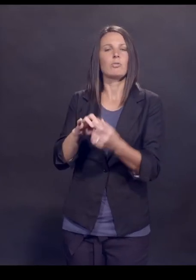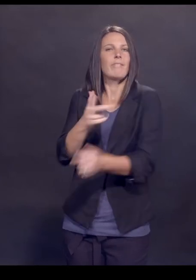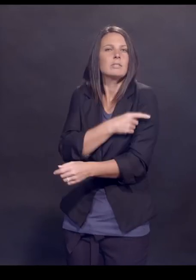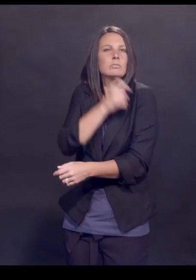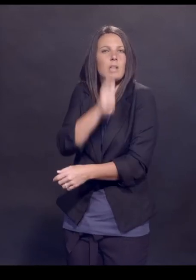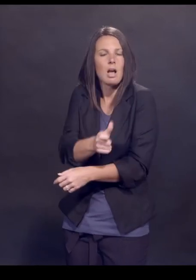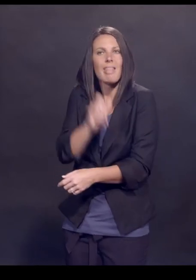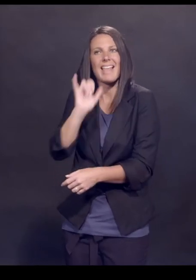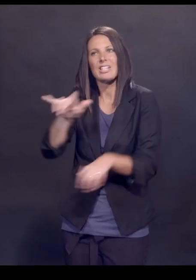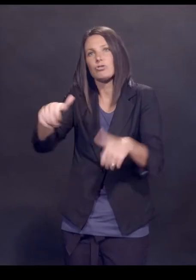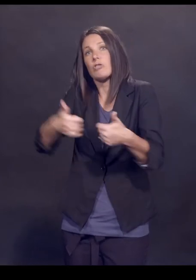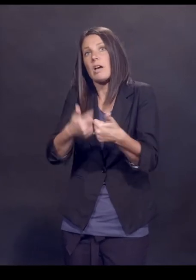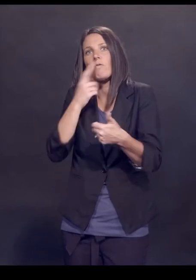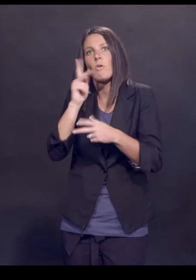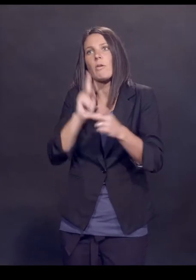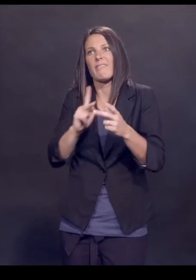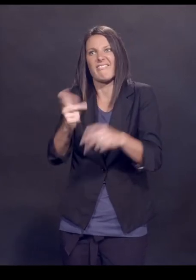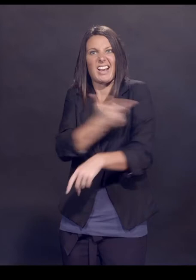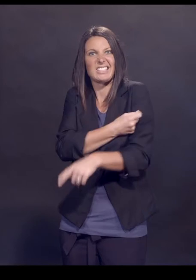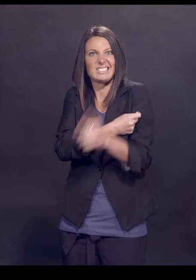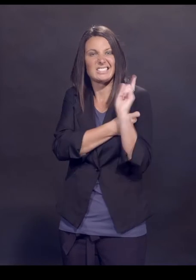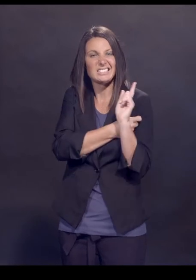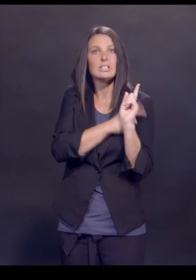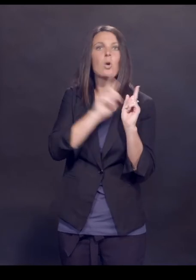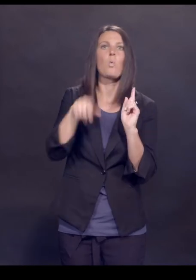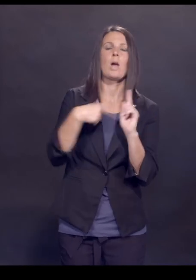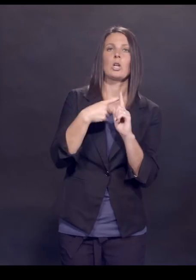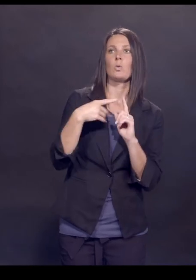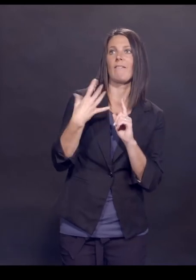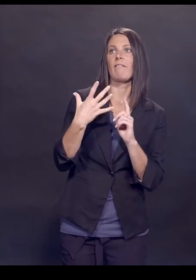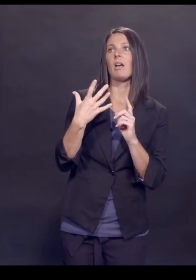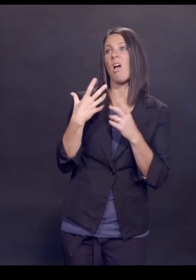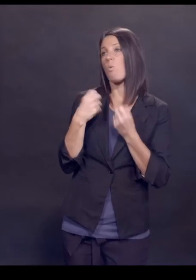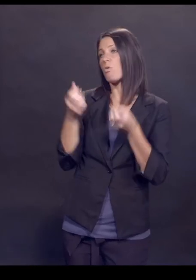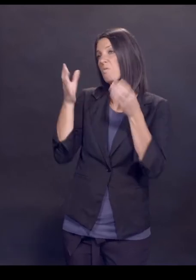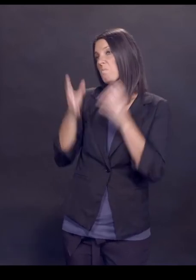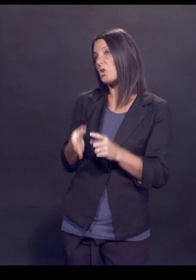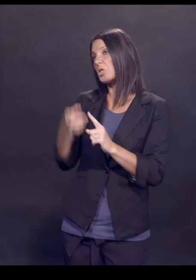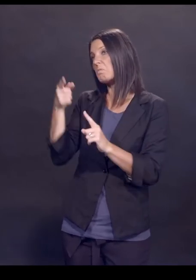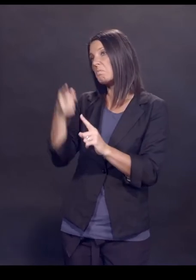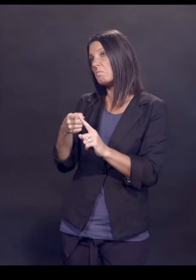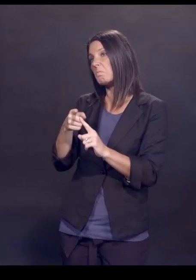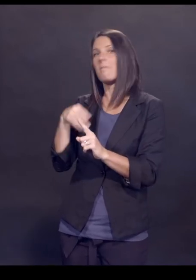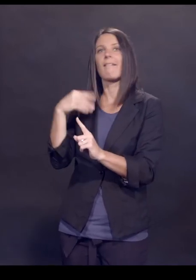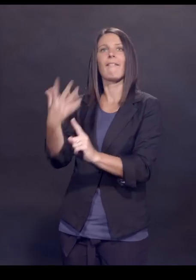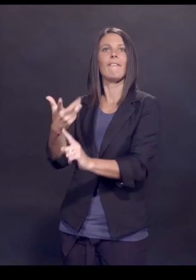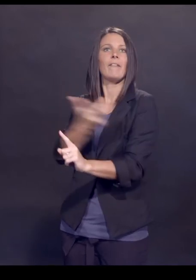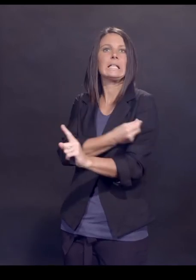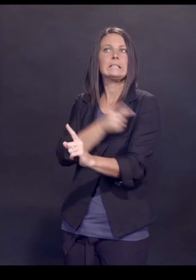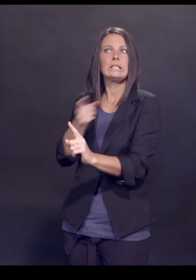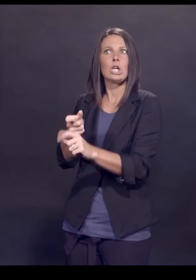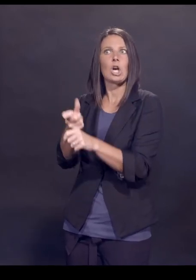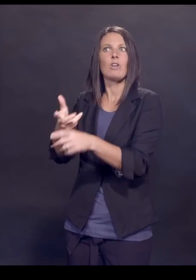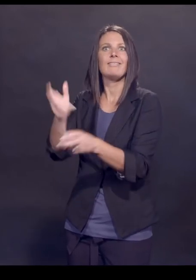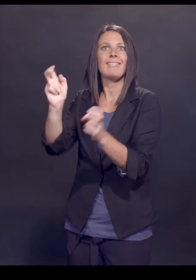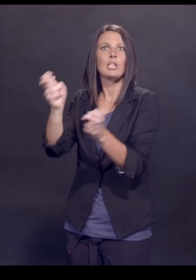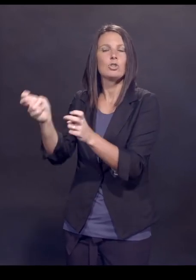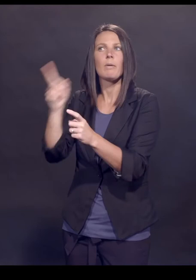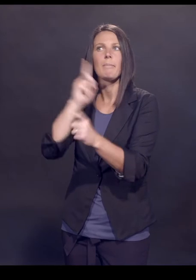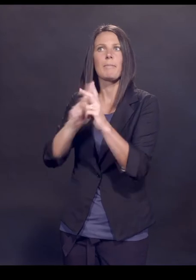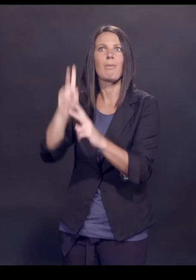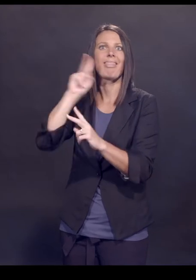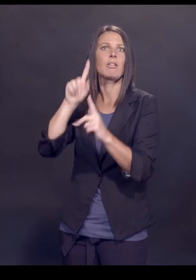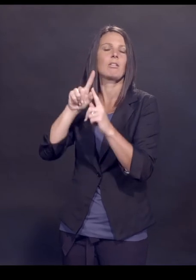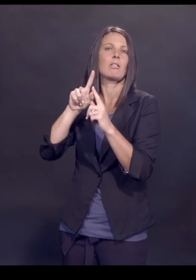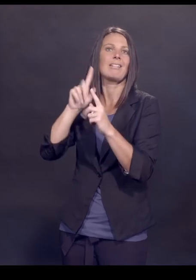biggest challenge for vaccines is when they're given to healthy people, and then, you know, we have vaccine rates in the 90% range in this country, there